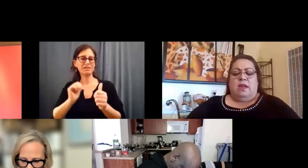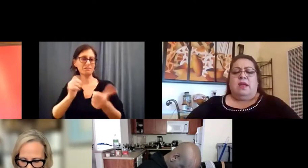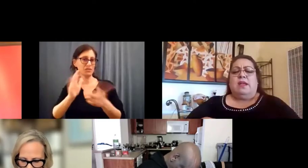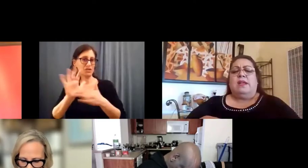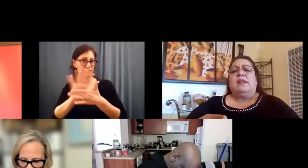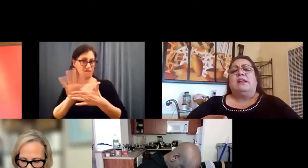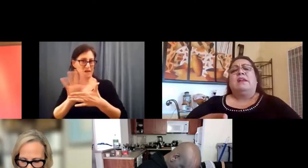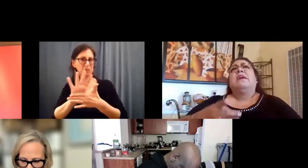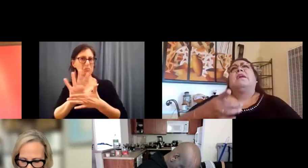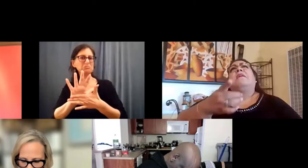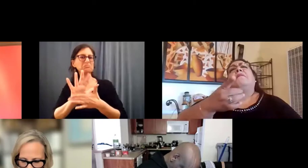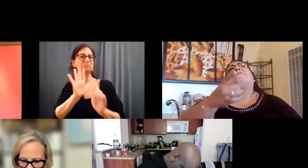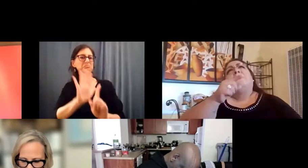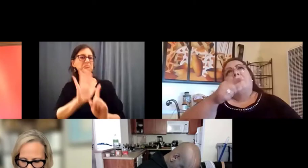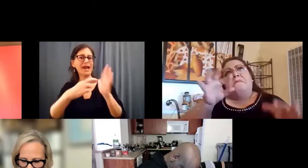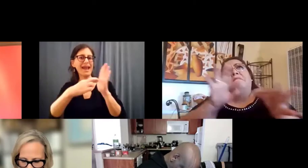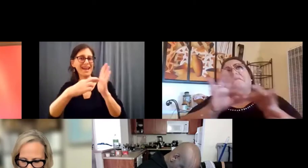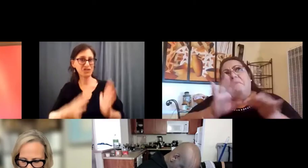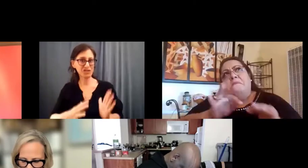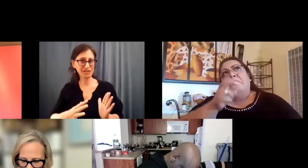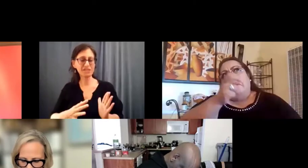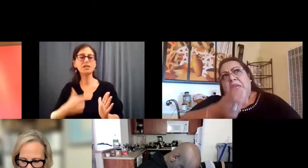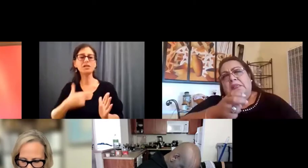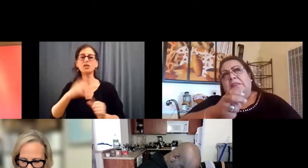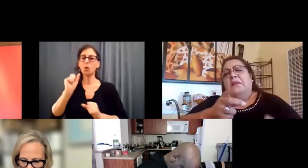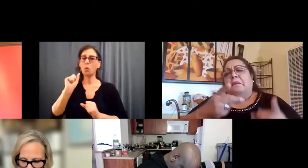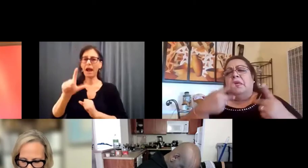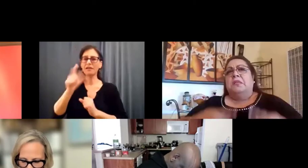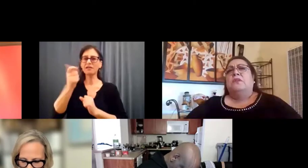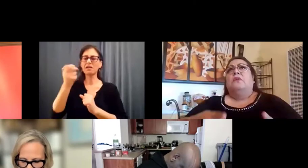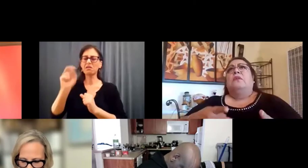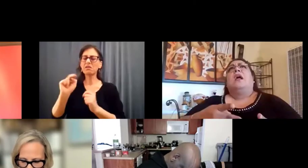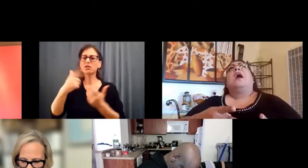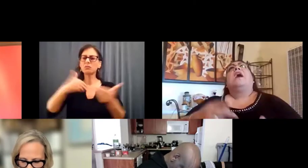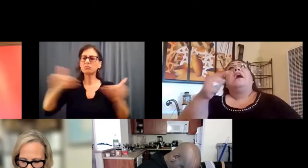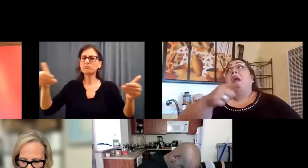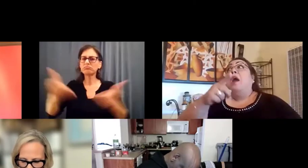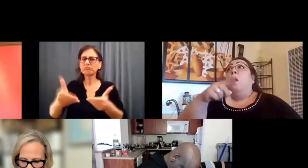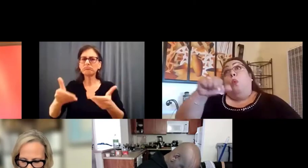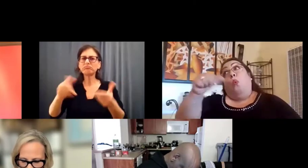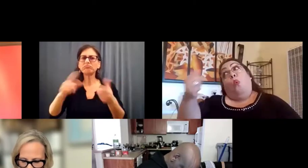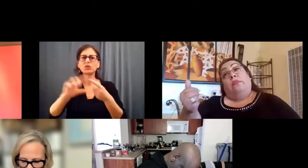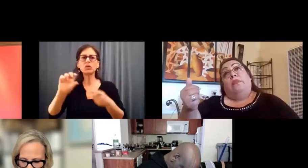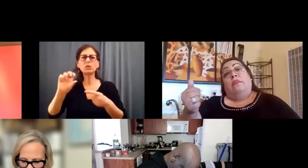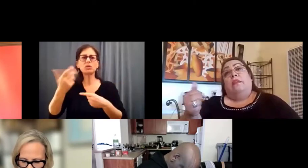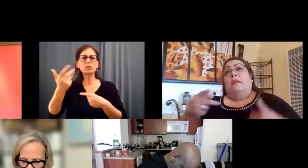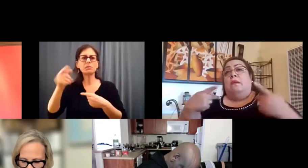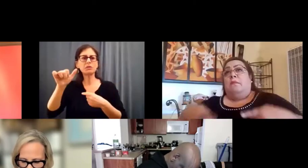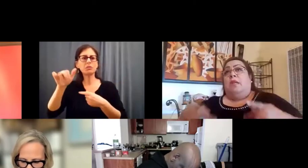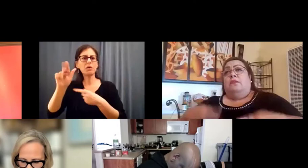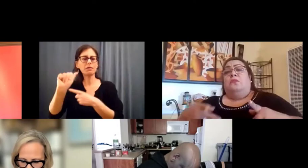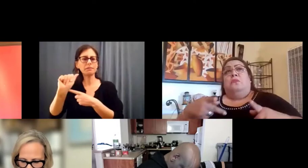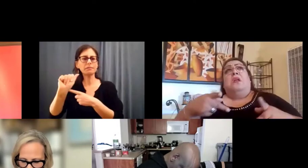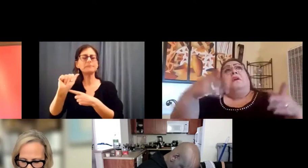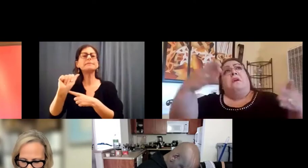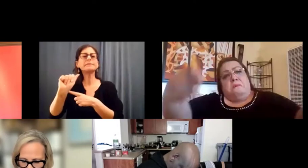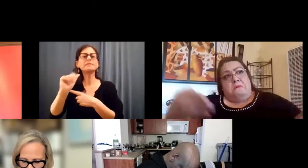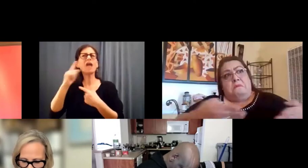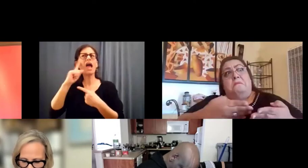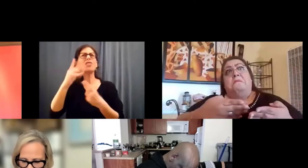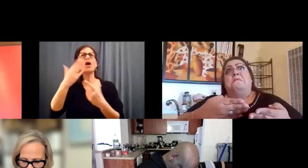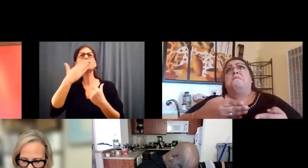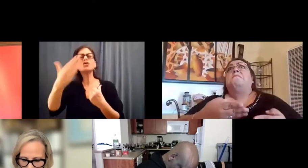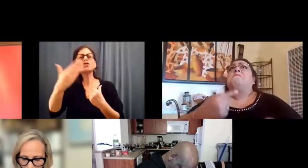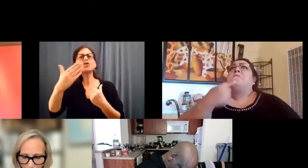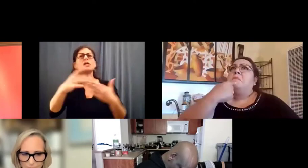in, and I asked Lon to introduce me to Chamequa. I thought it would be a great entree